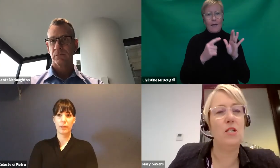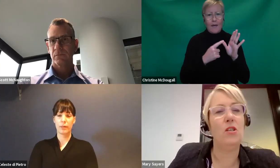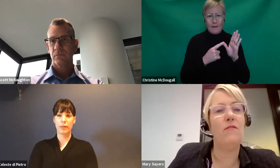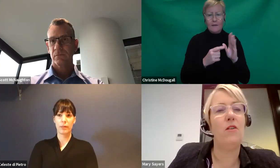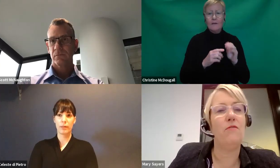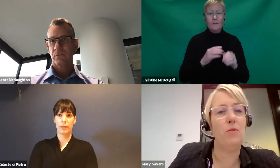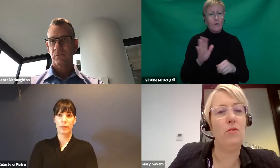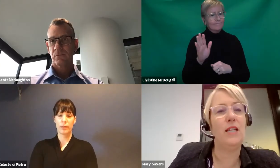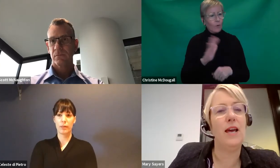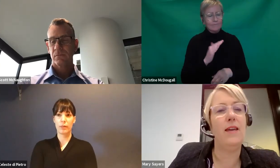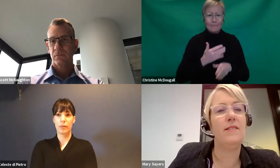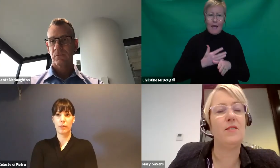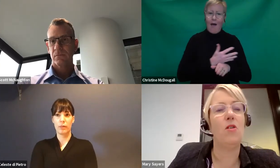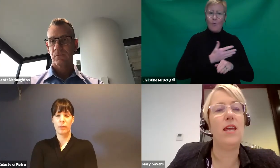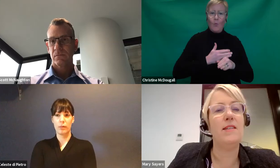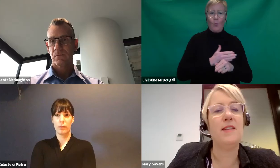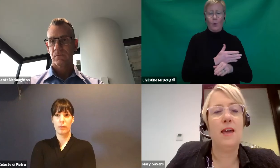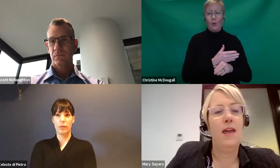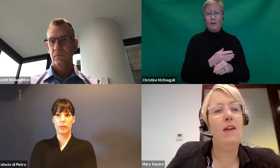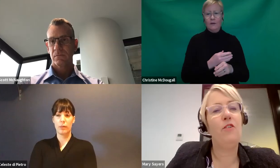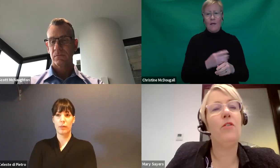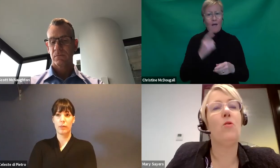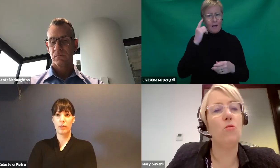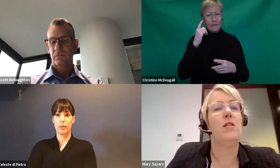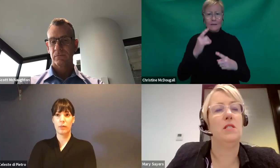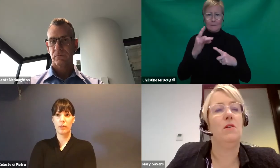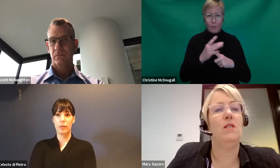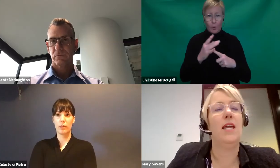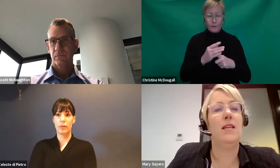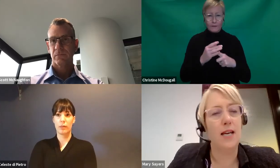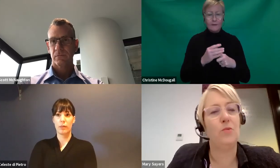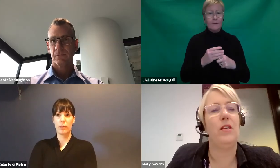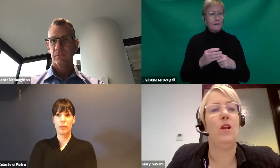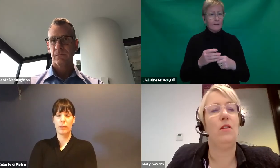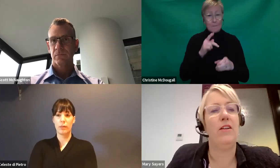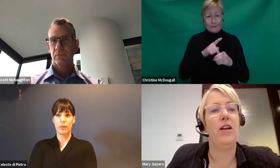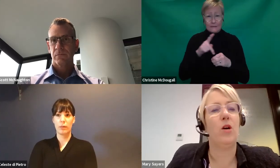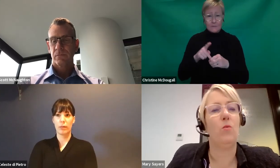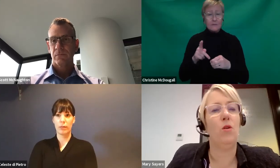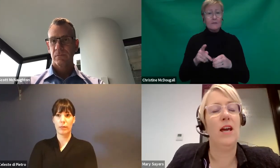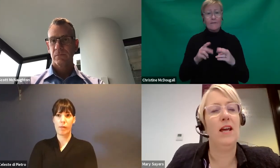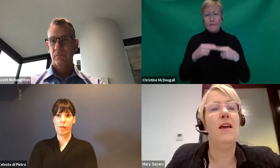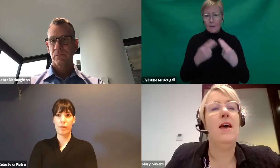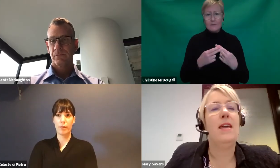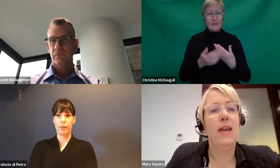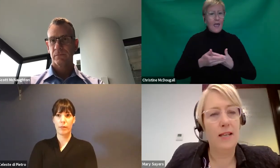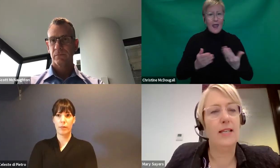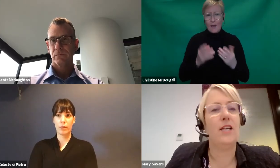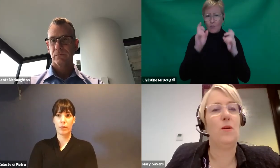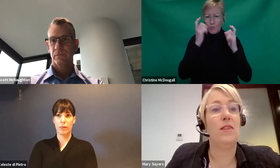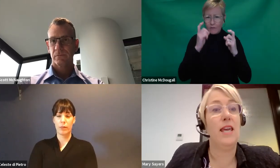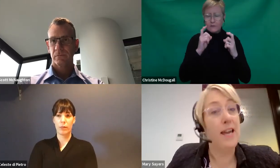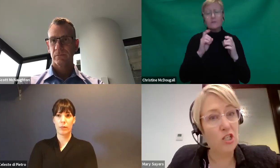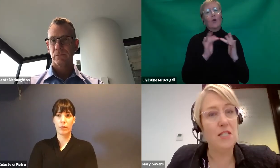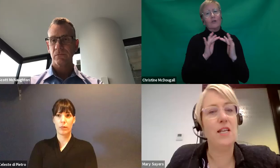key message that I've got from you today, Scott, is if you're at all concerned, get in touch with your local area coordinator, get in